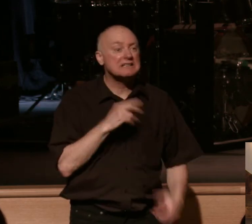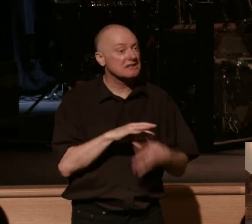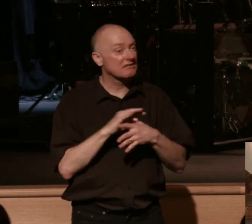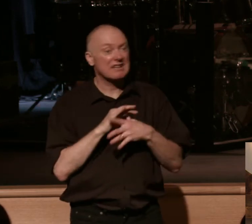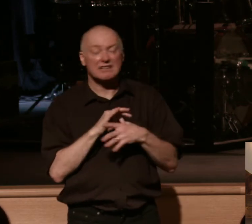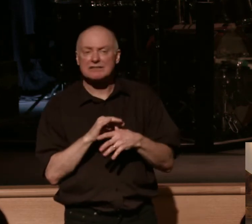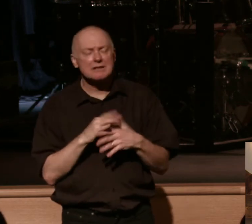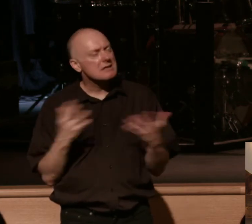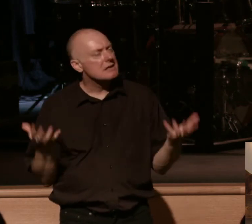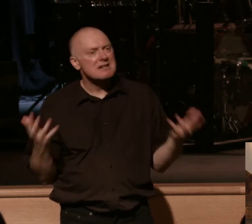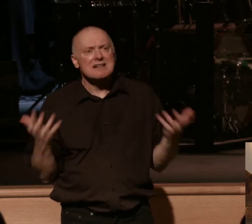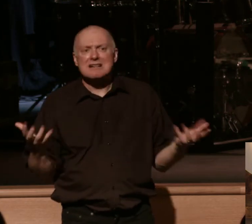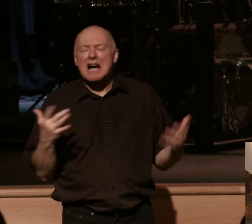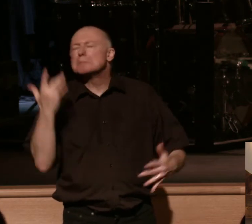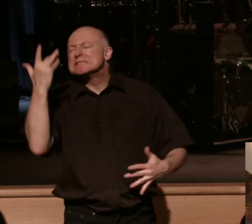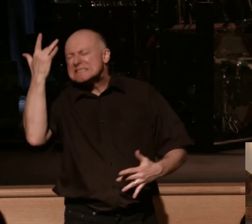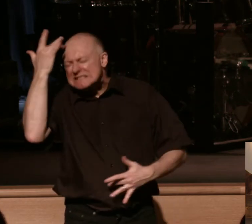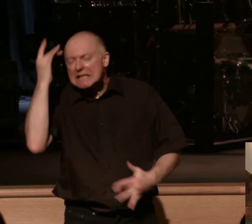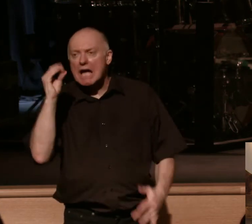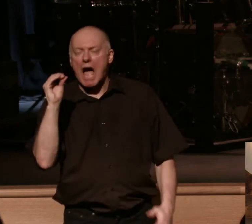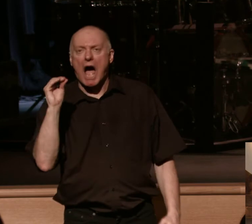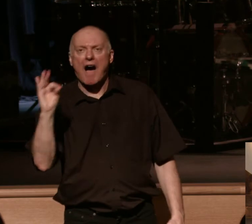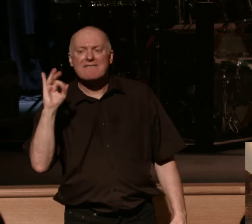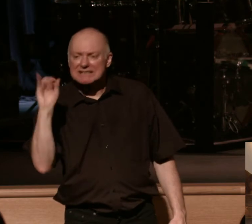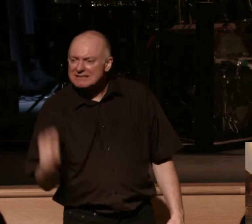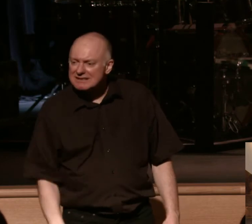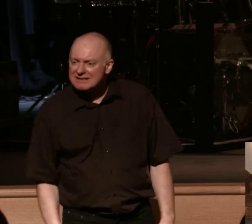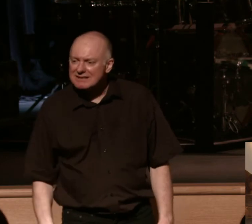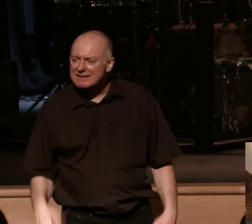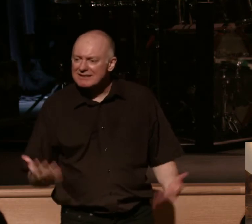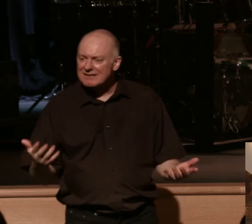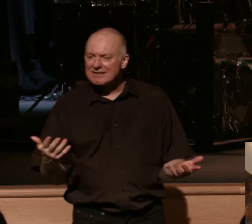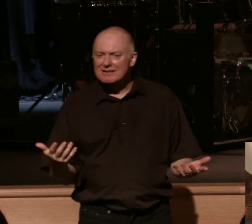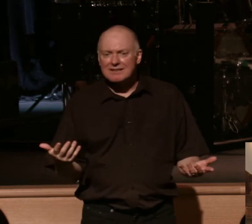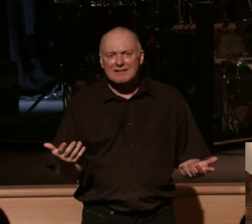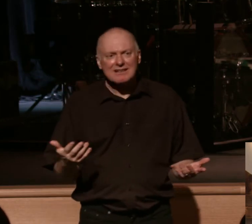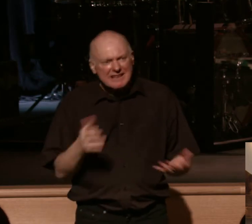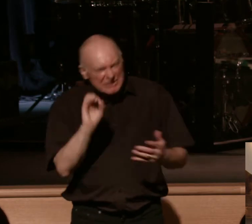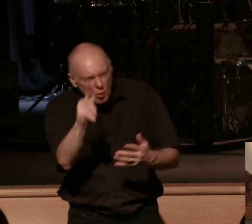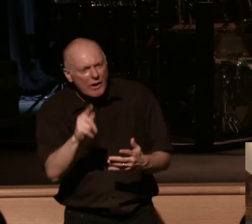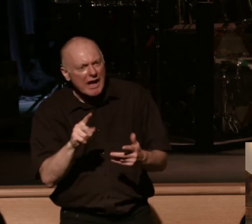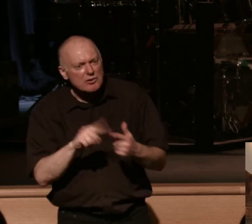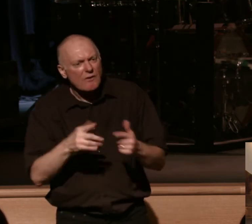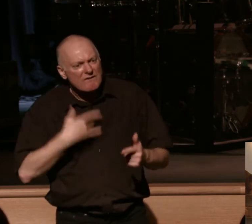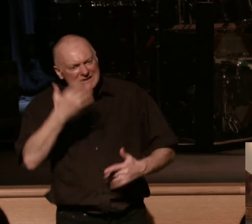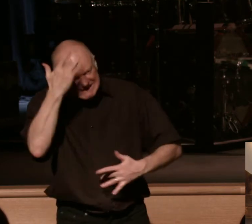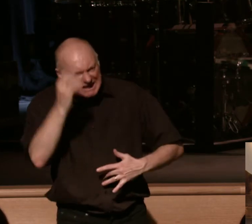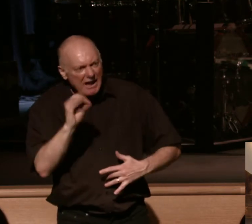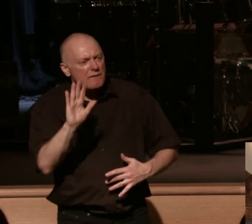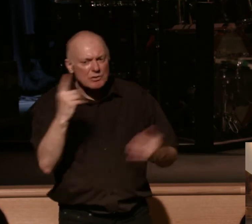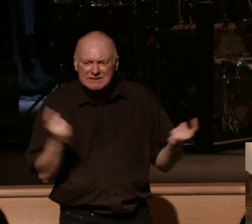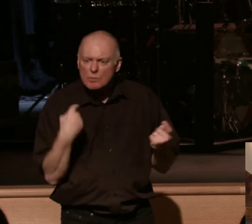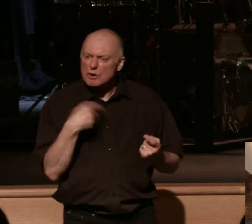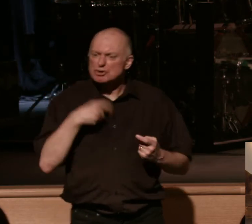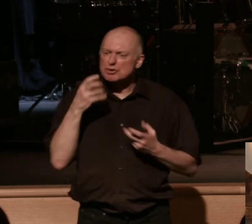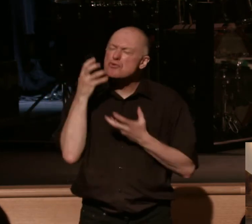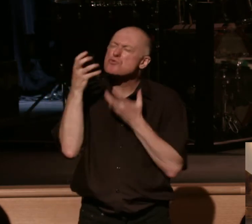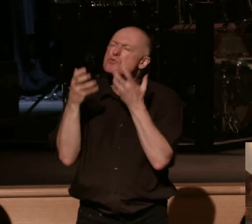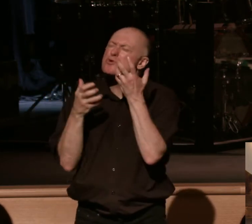ruin me I'm so sick of it and it's right to feel sick of it because we are to groan and to be burdened